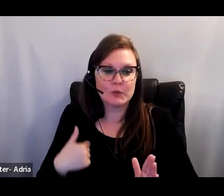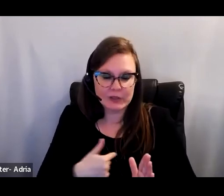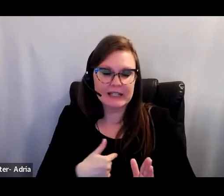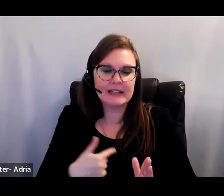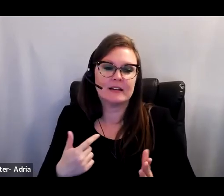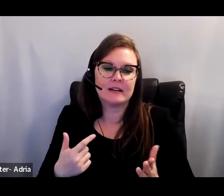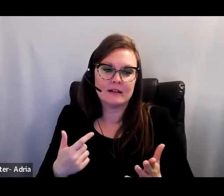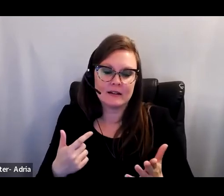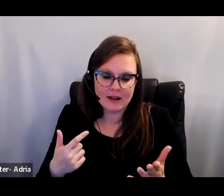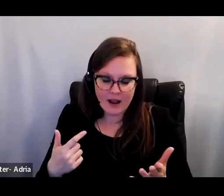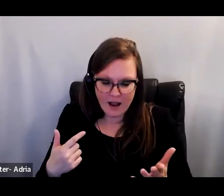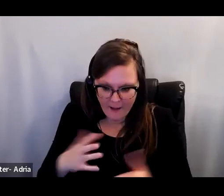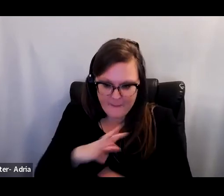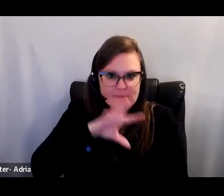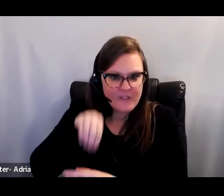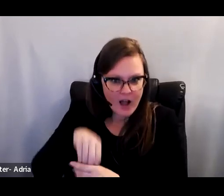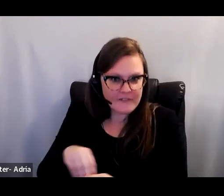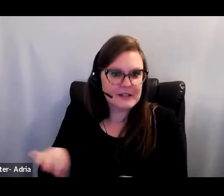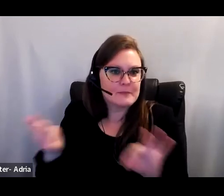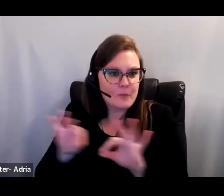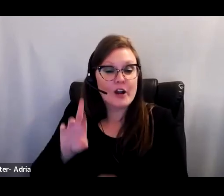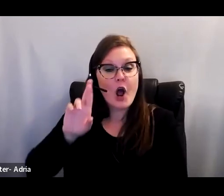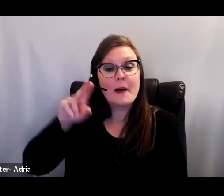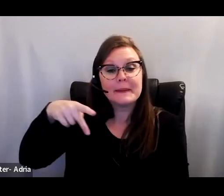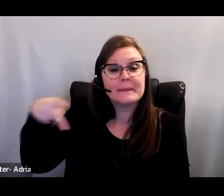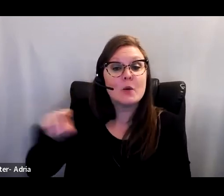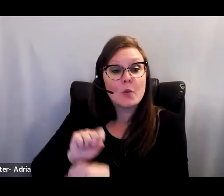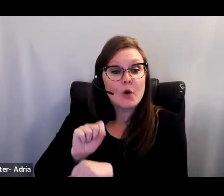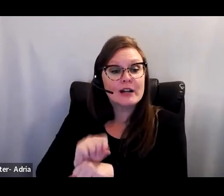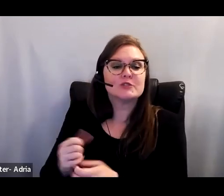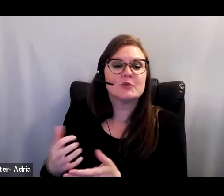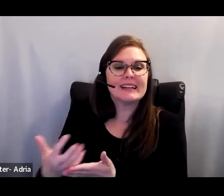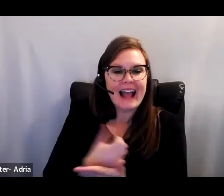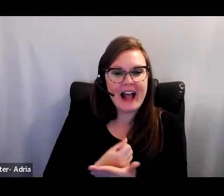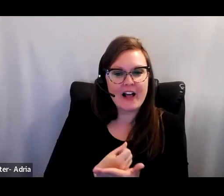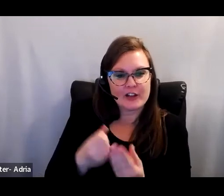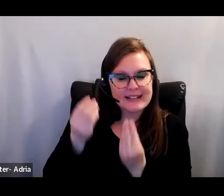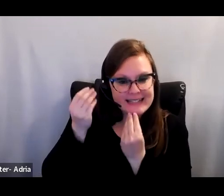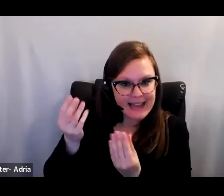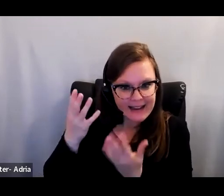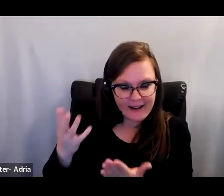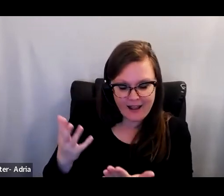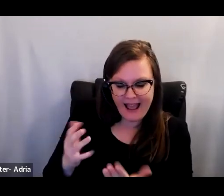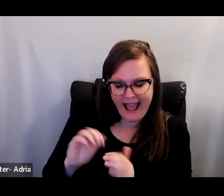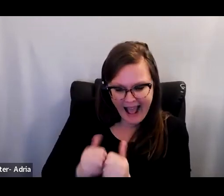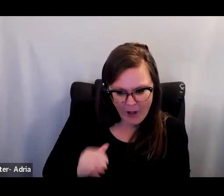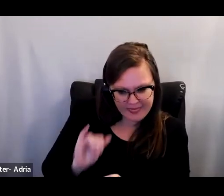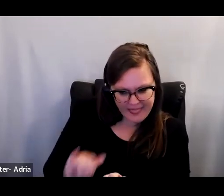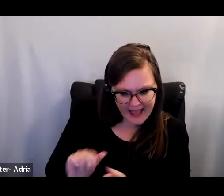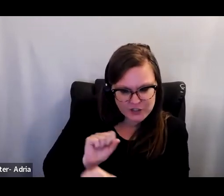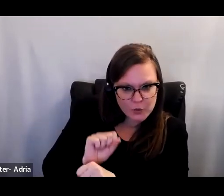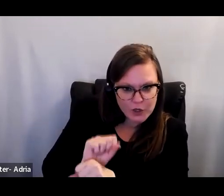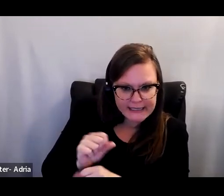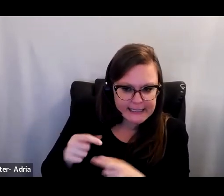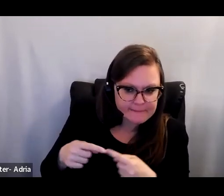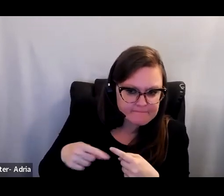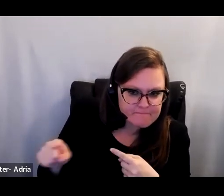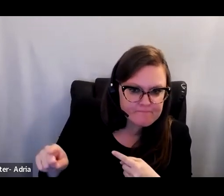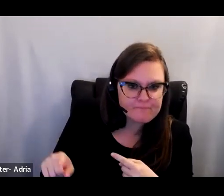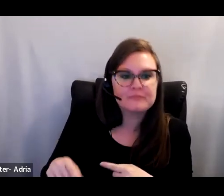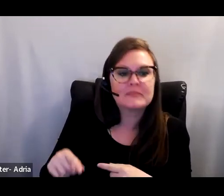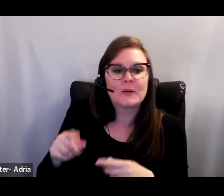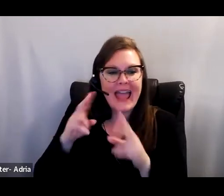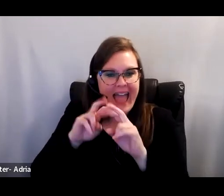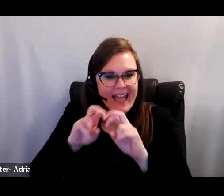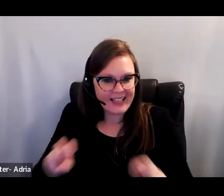A critical element of RPP work is to gather data on the RPP itself and how it is functioning. There are challenges such as analyzing data in a timely